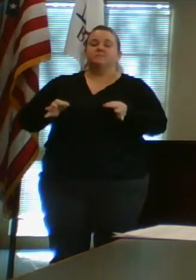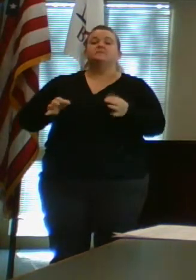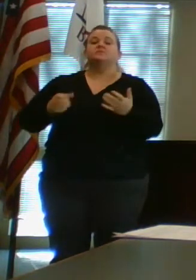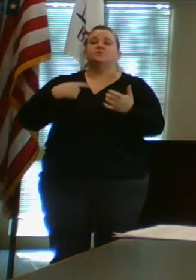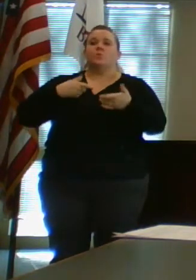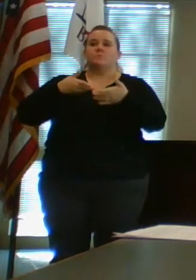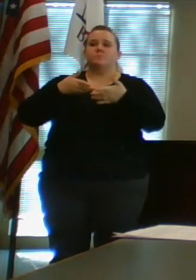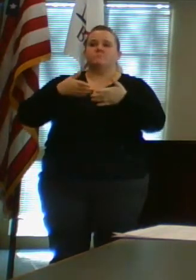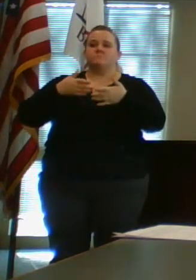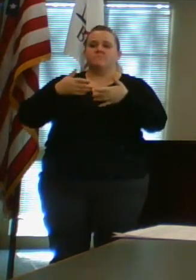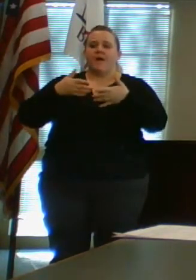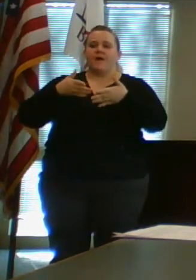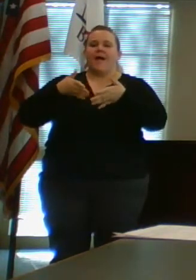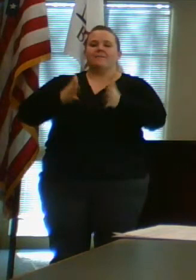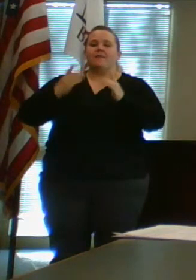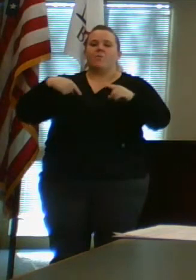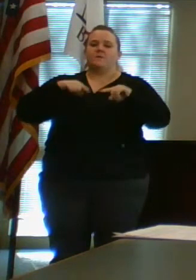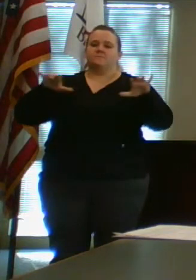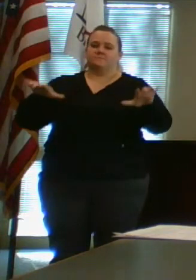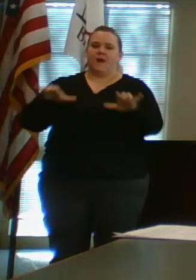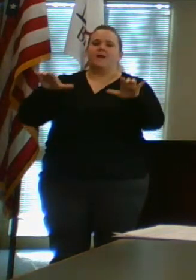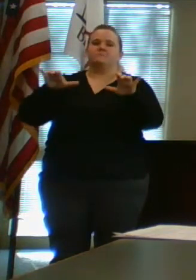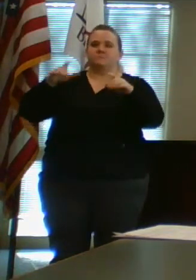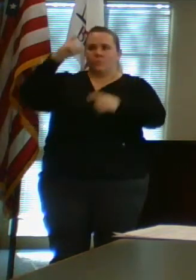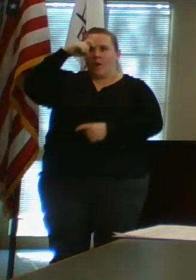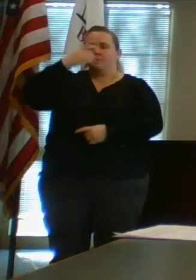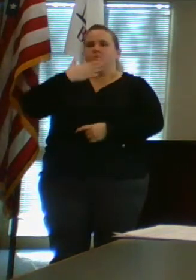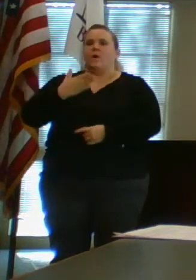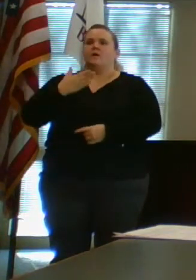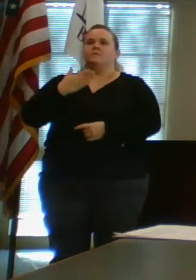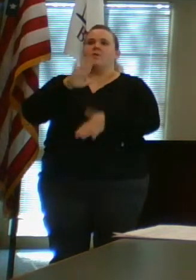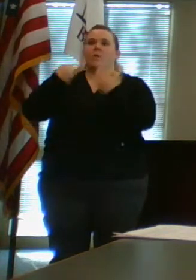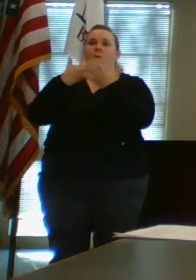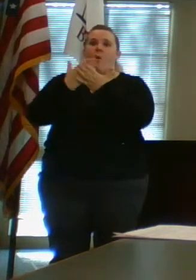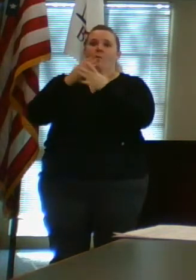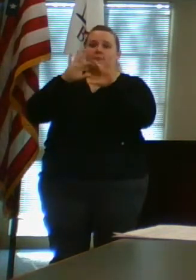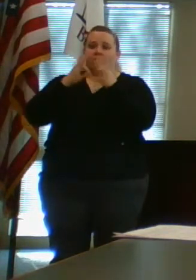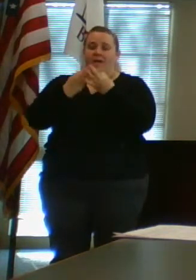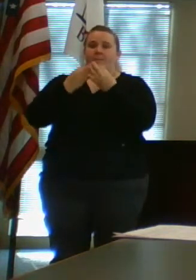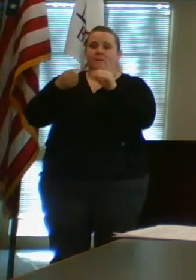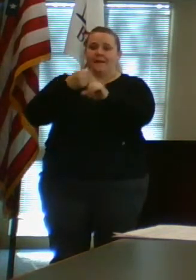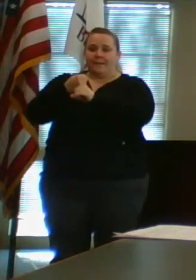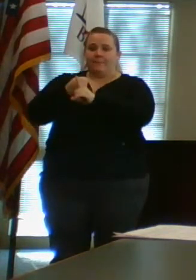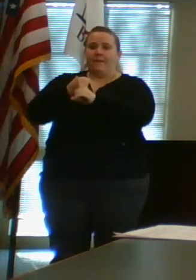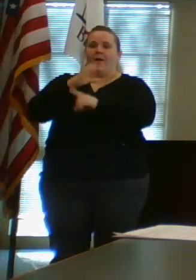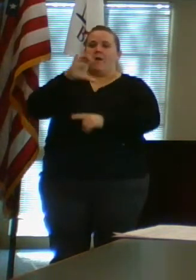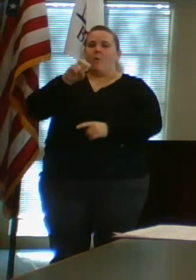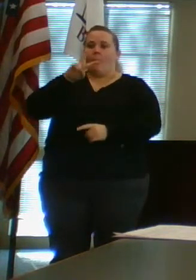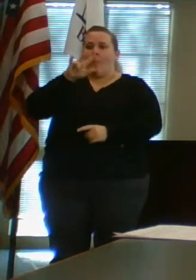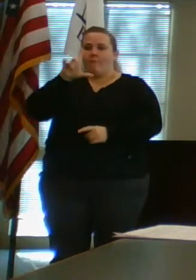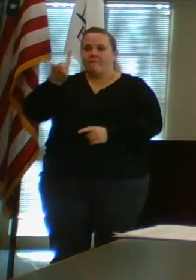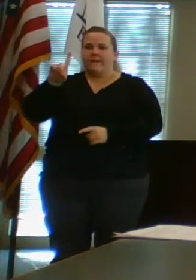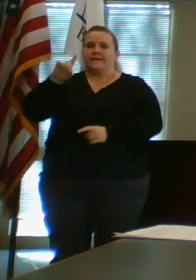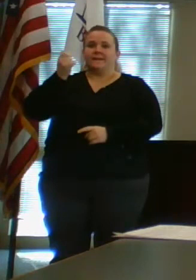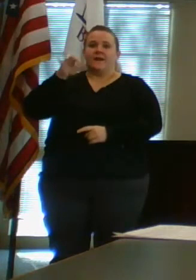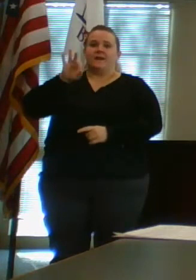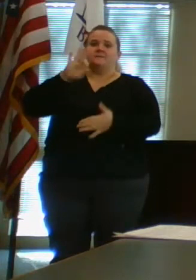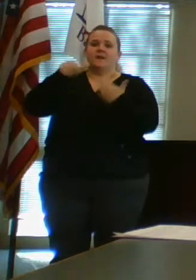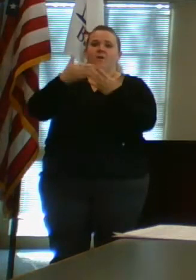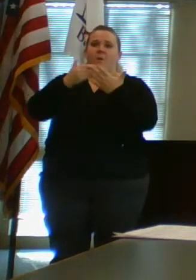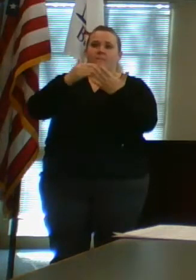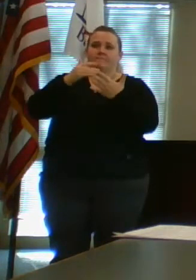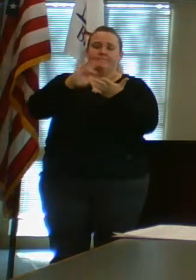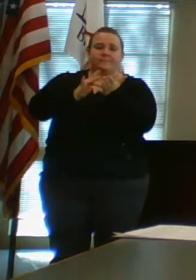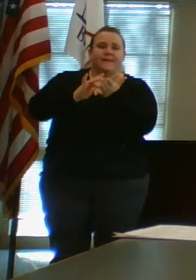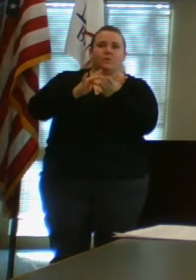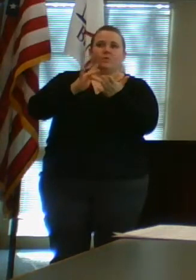well. May we please keep all the families who are affected by COVID-19, our medical facilities, our